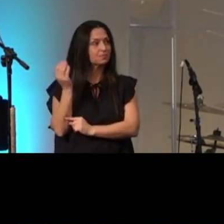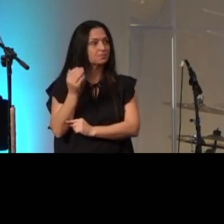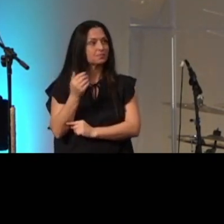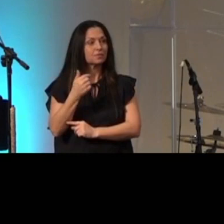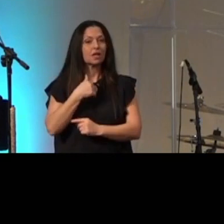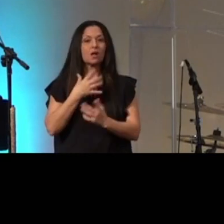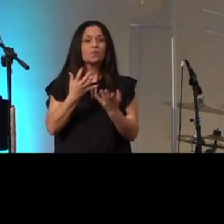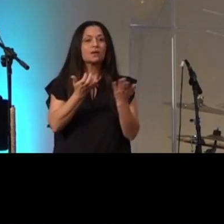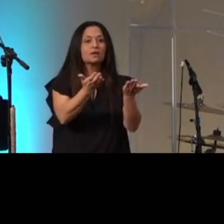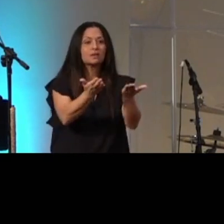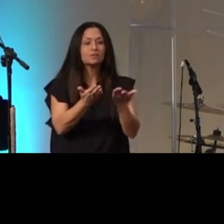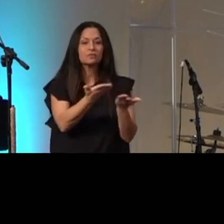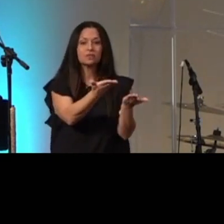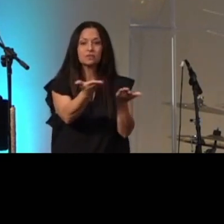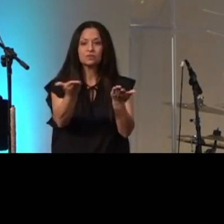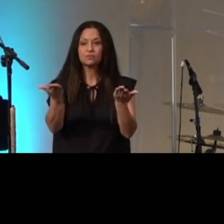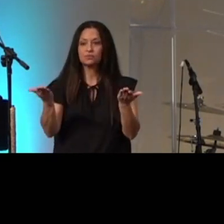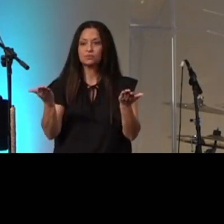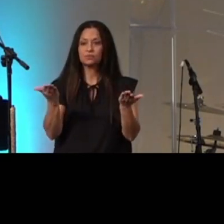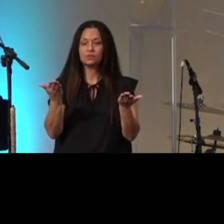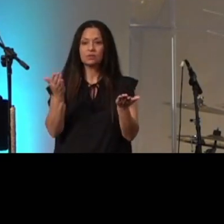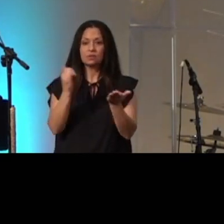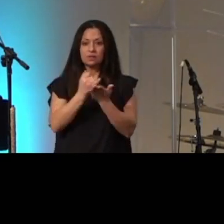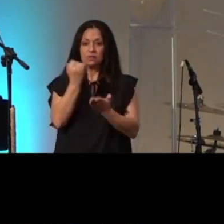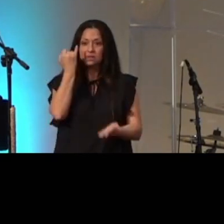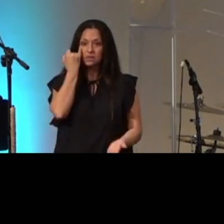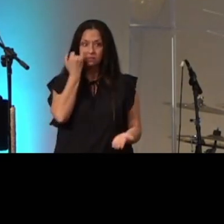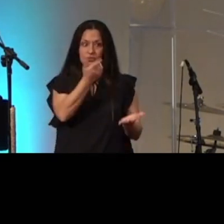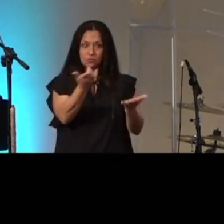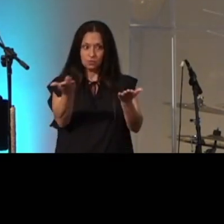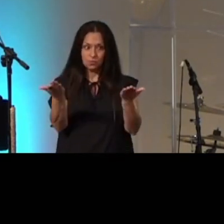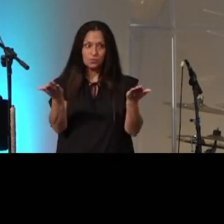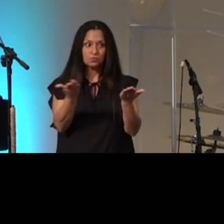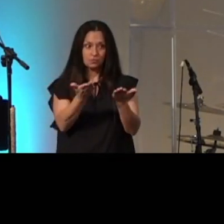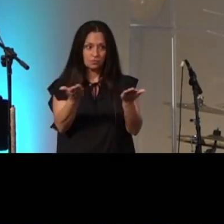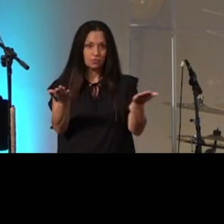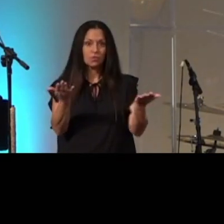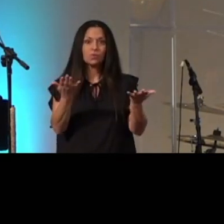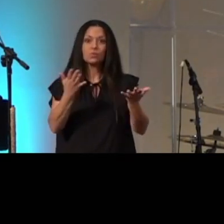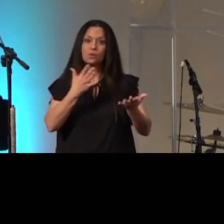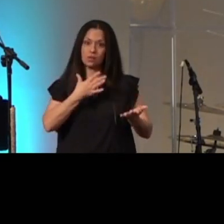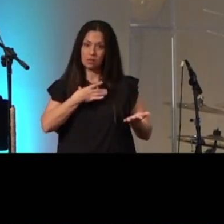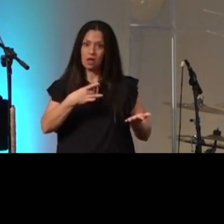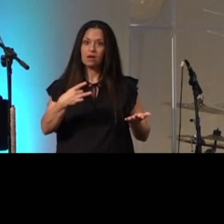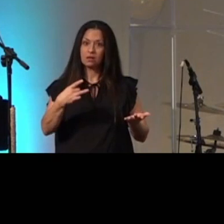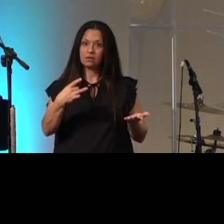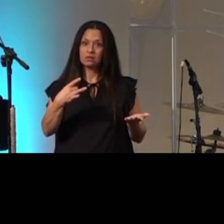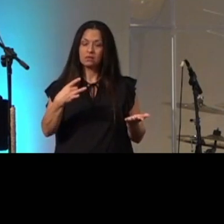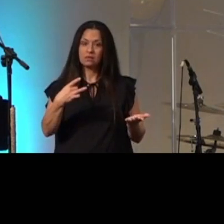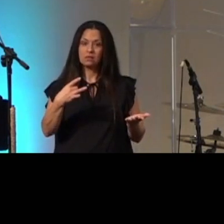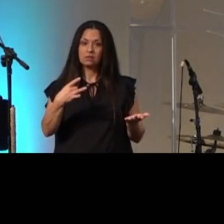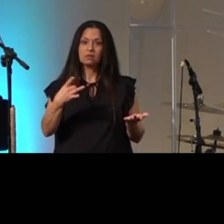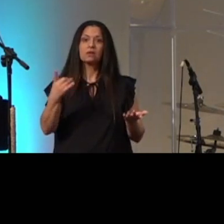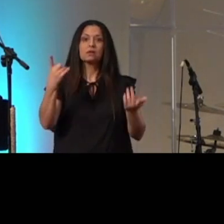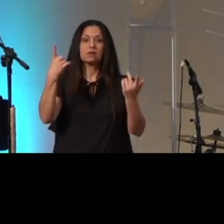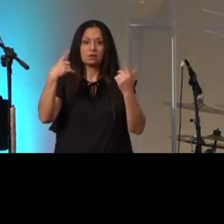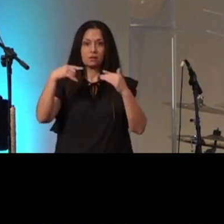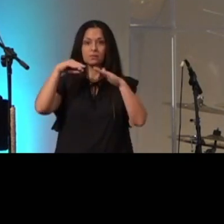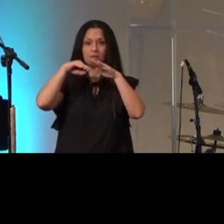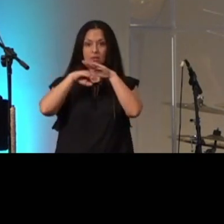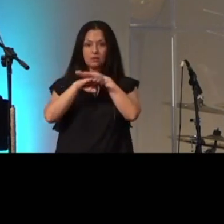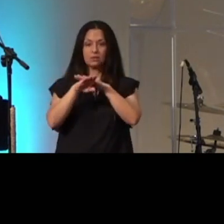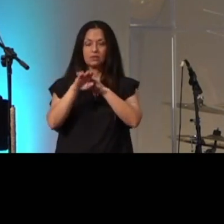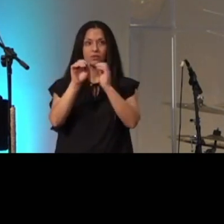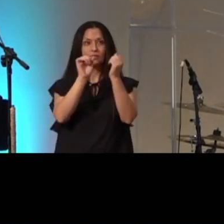I want to invite you that if you would like to come into the